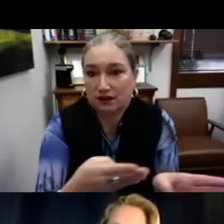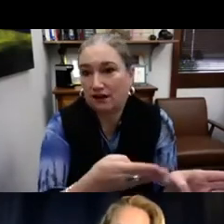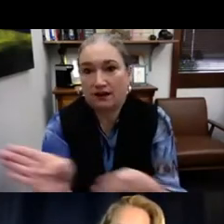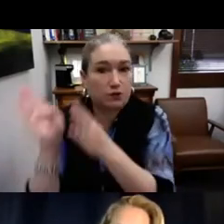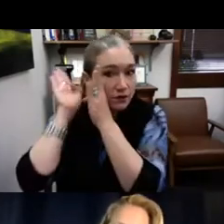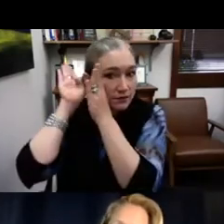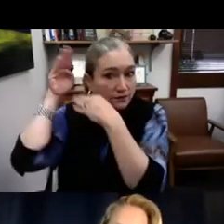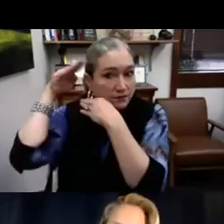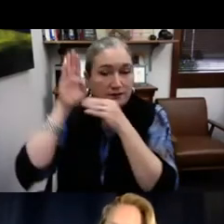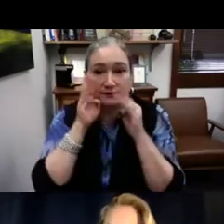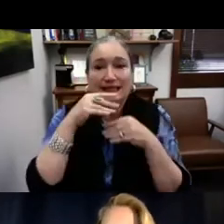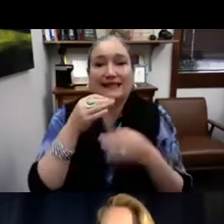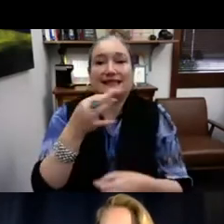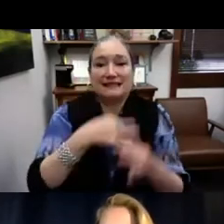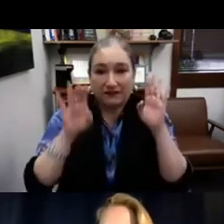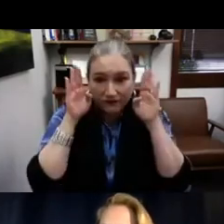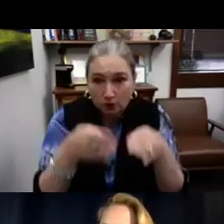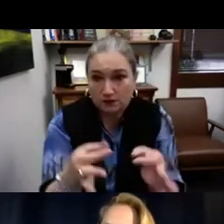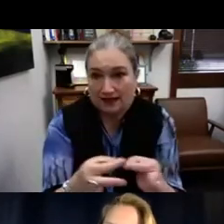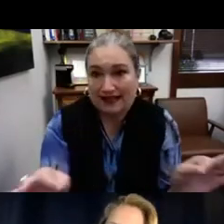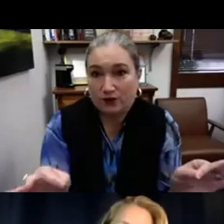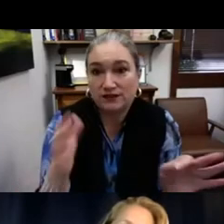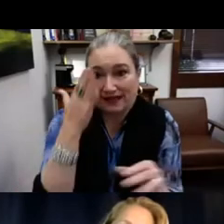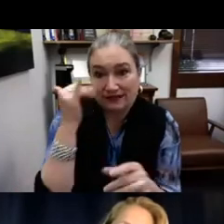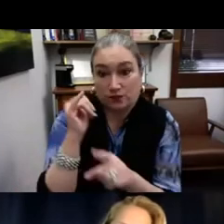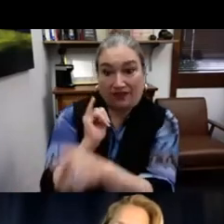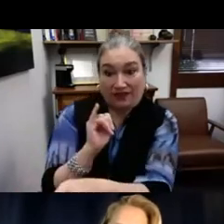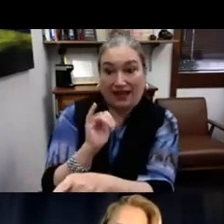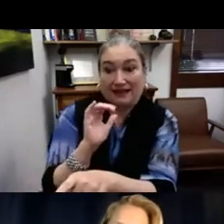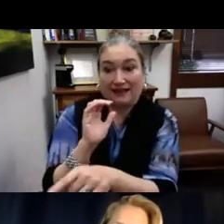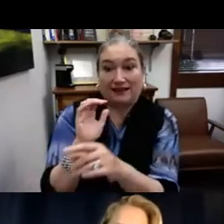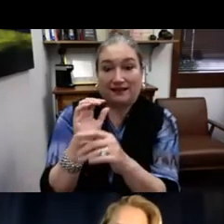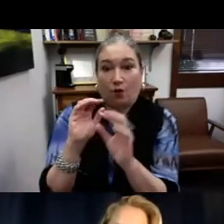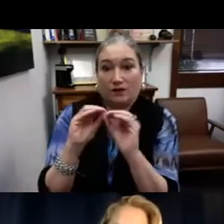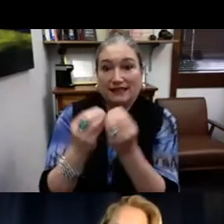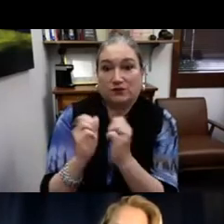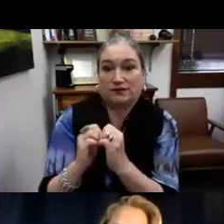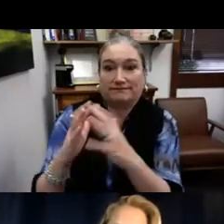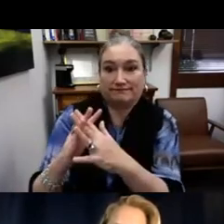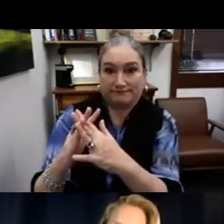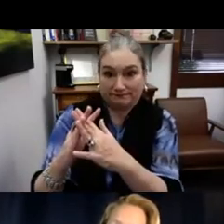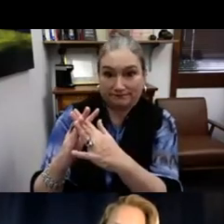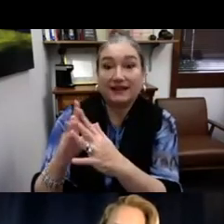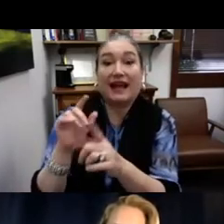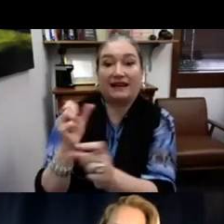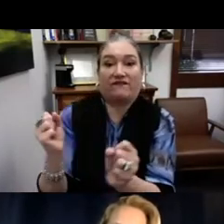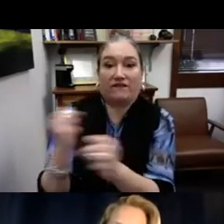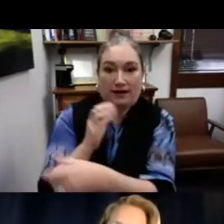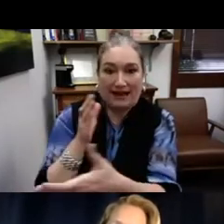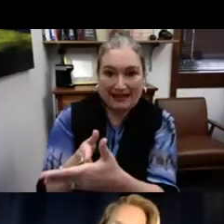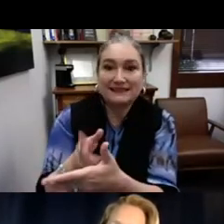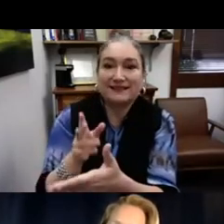That essentially that it wasn't going in the right direction and it was totally focused on, again, auditory functioning only.